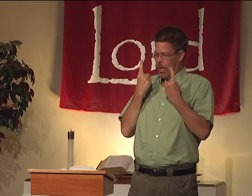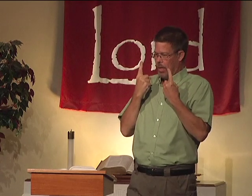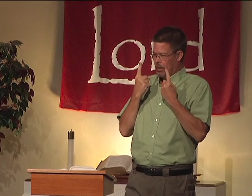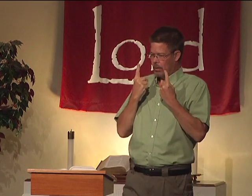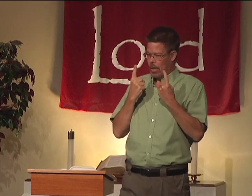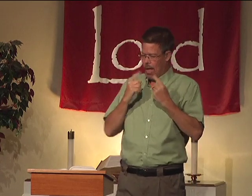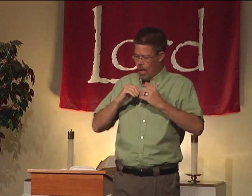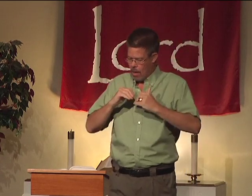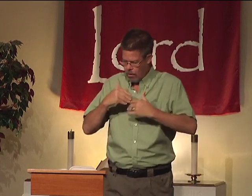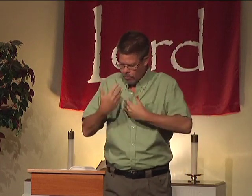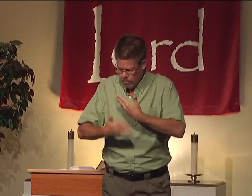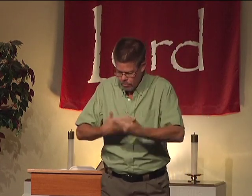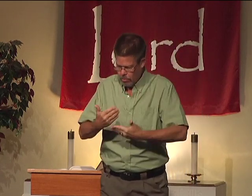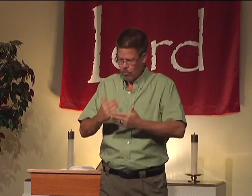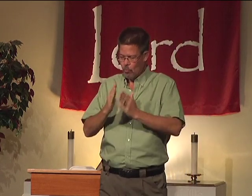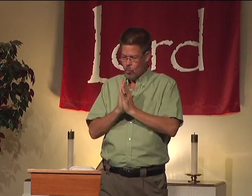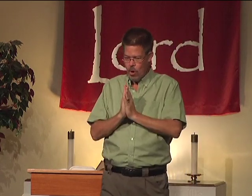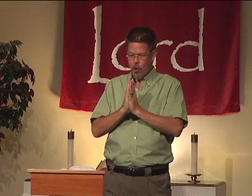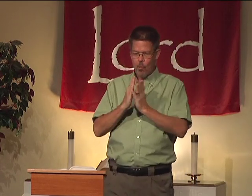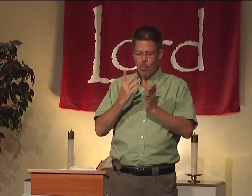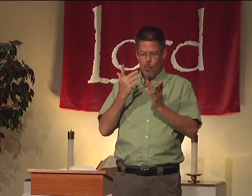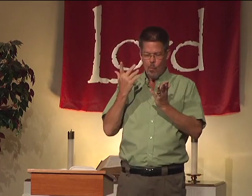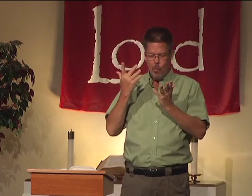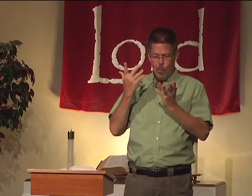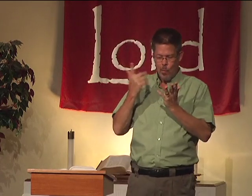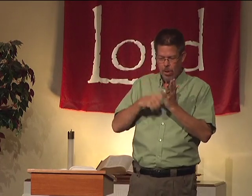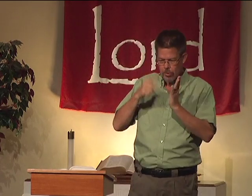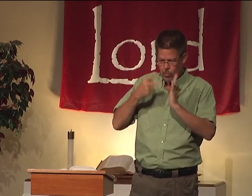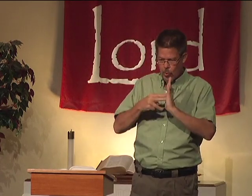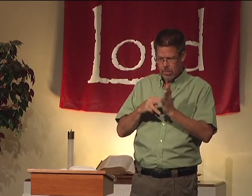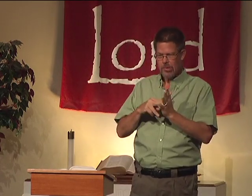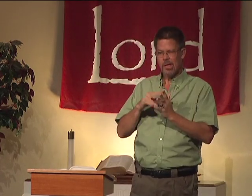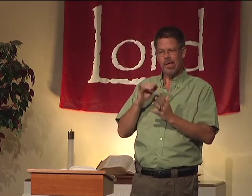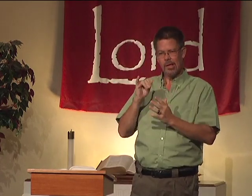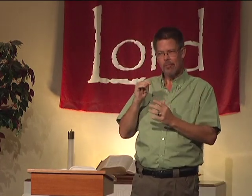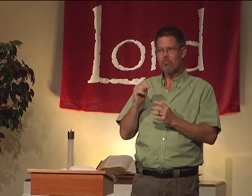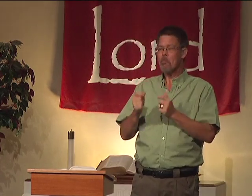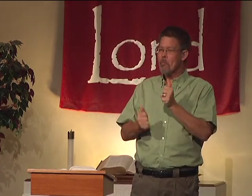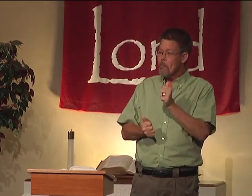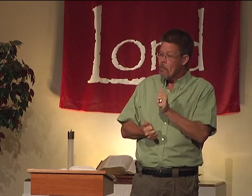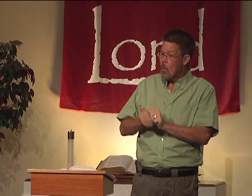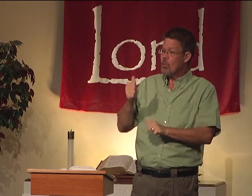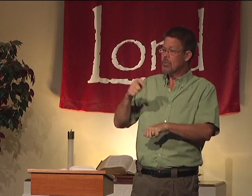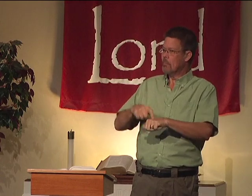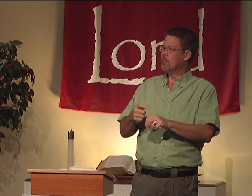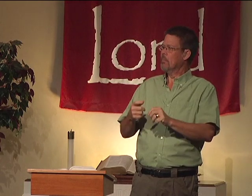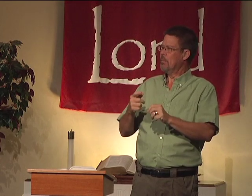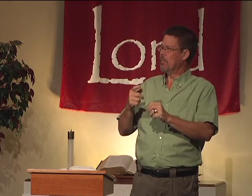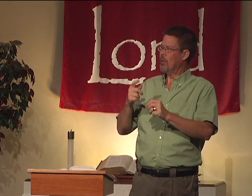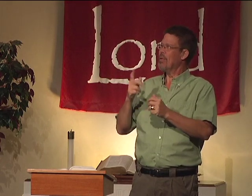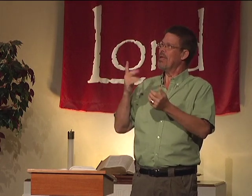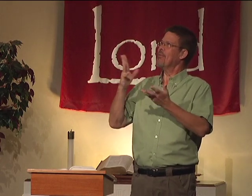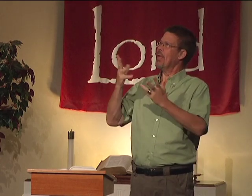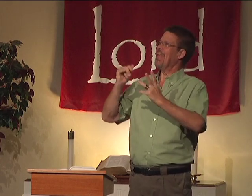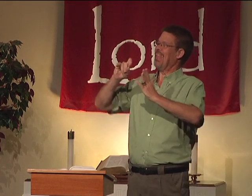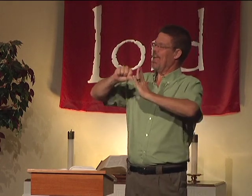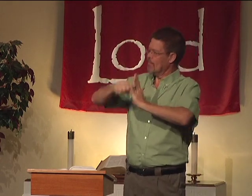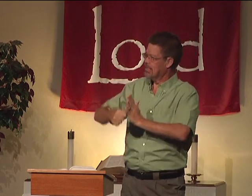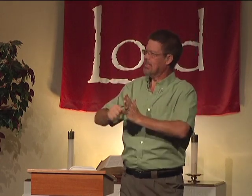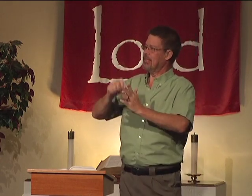when we understand that, we understand how that works, how prayer works, what the purpose is, then most of